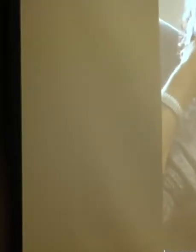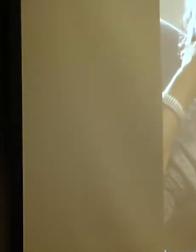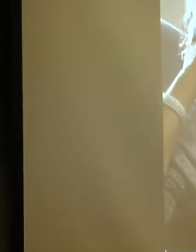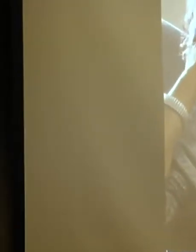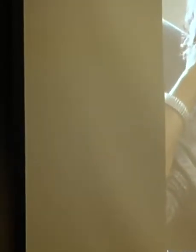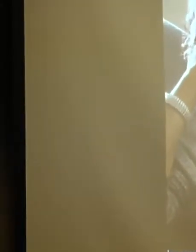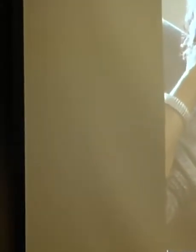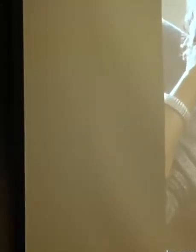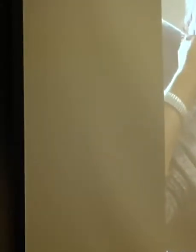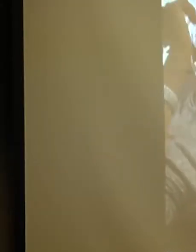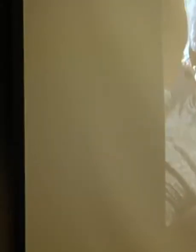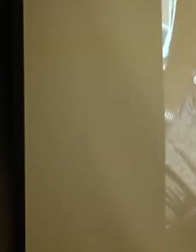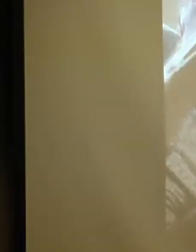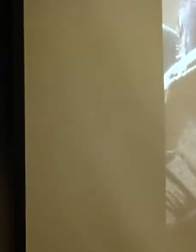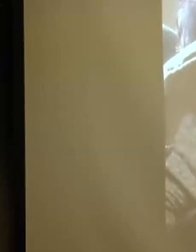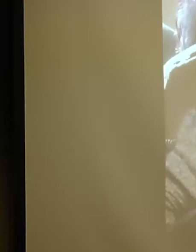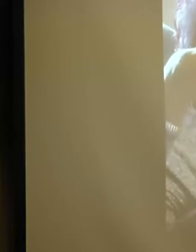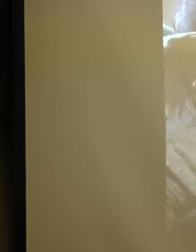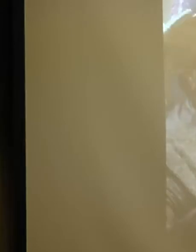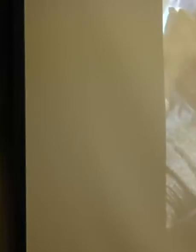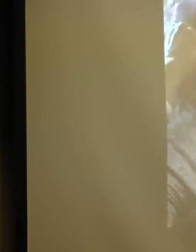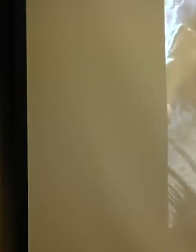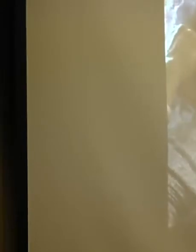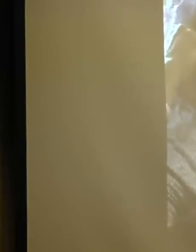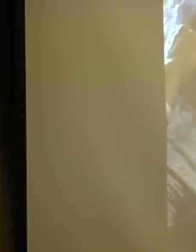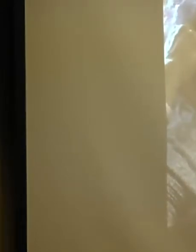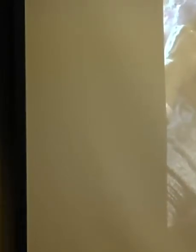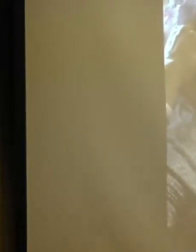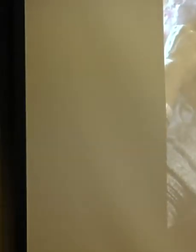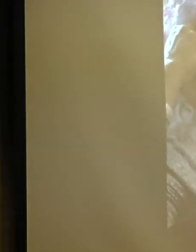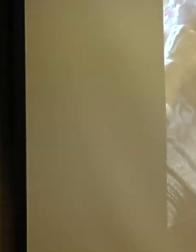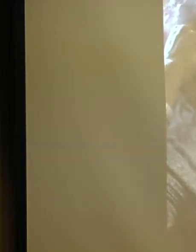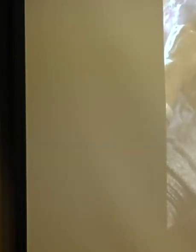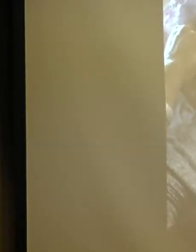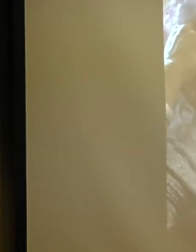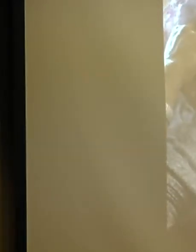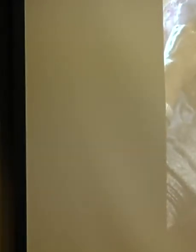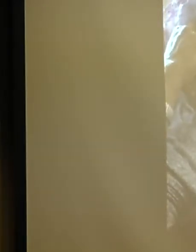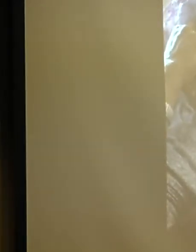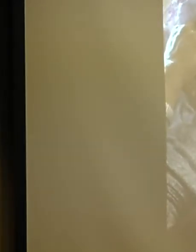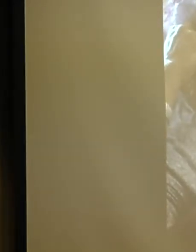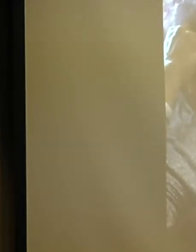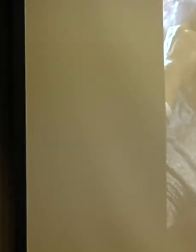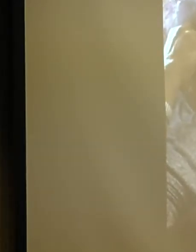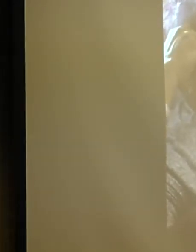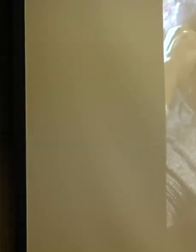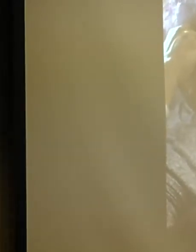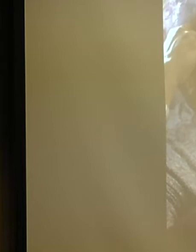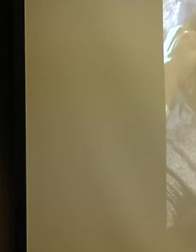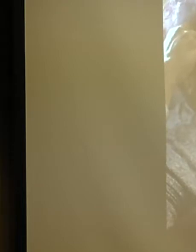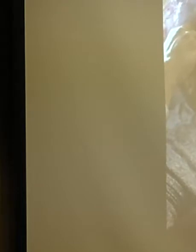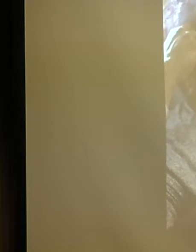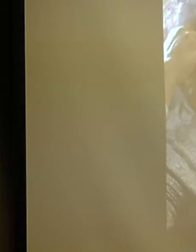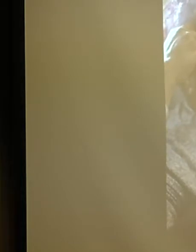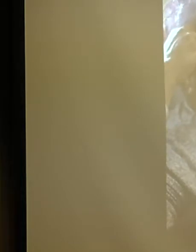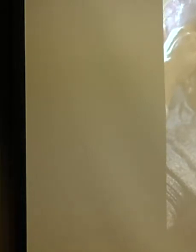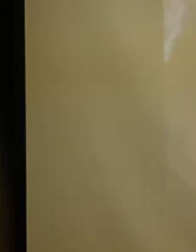about yourself and the job that you do. And it lifts a lot of